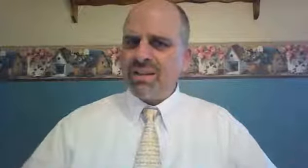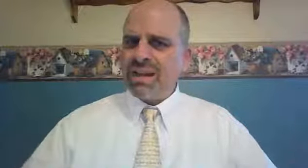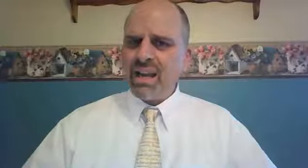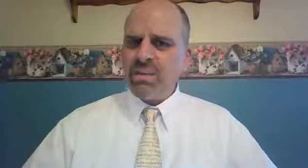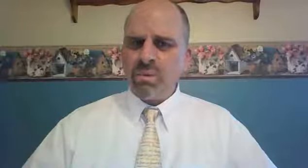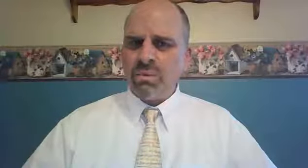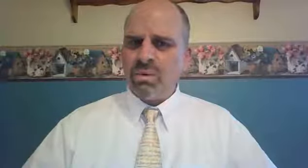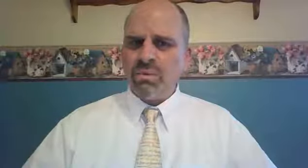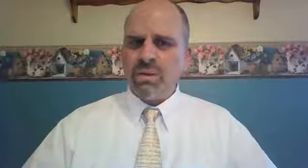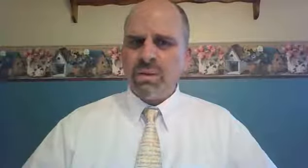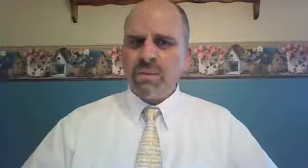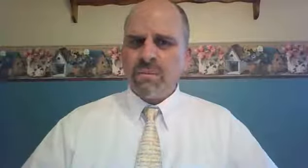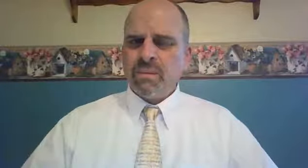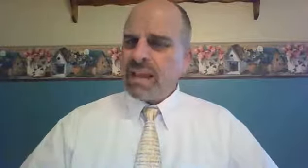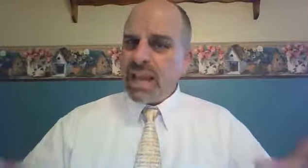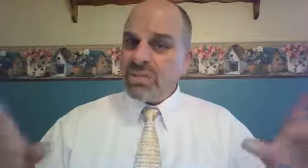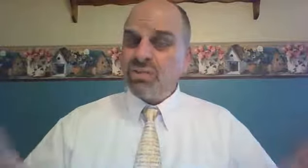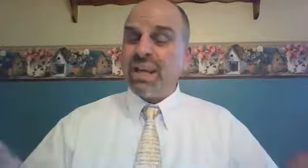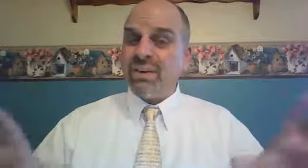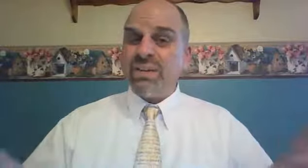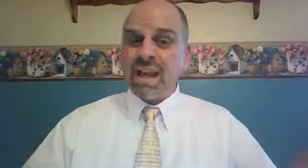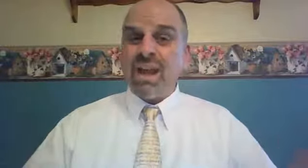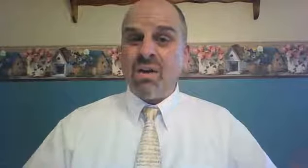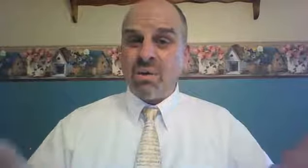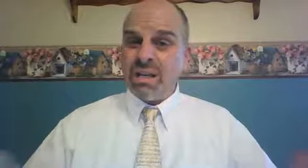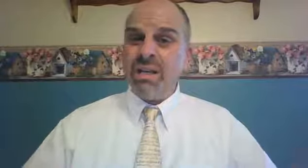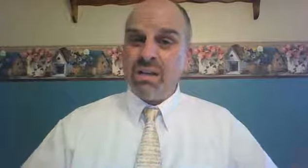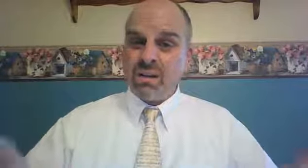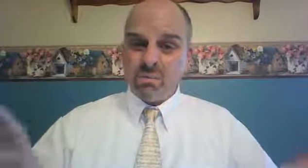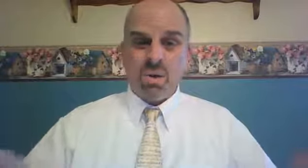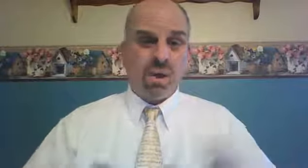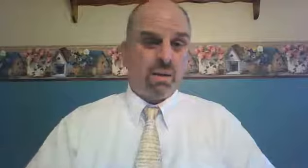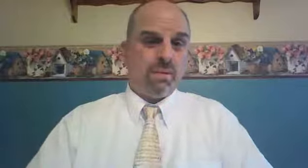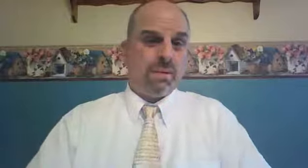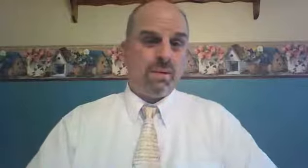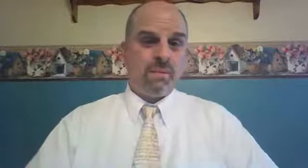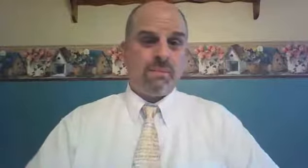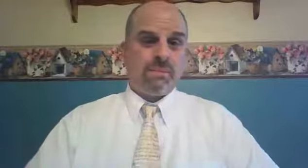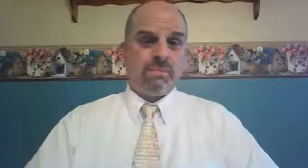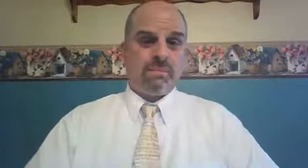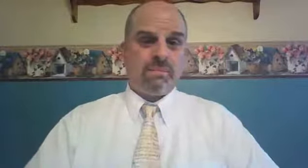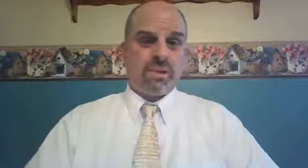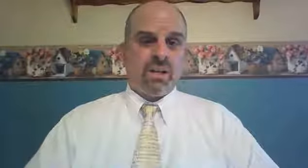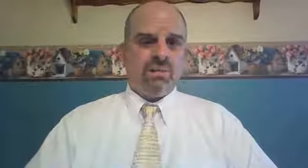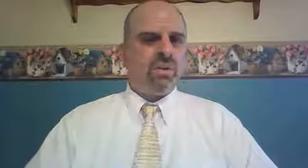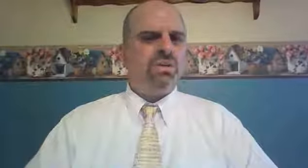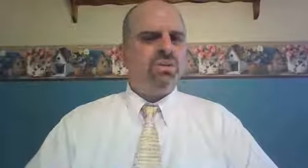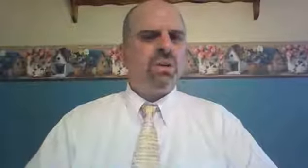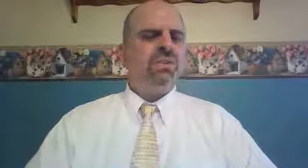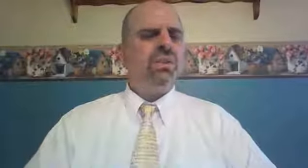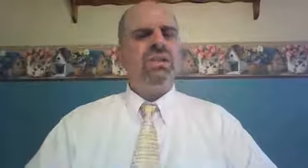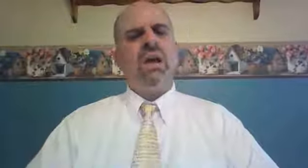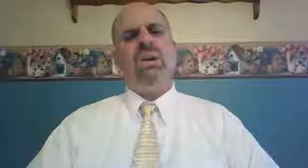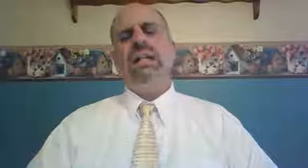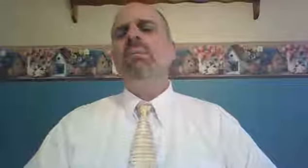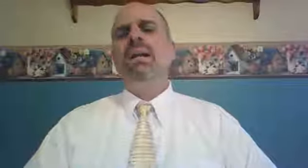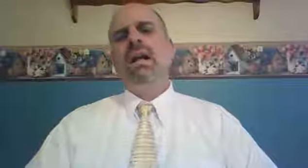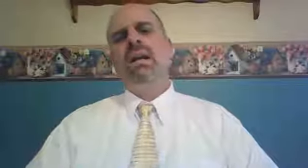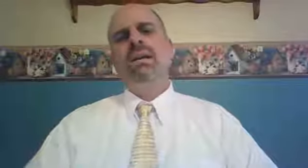settled down or improved. They settled down in Moab. And verse three says now, Elimelech,